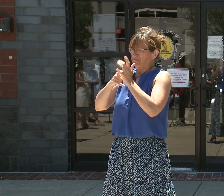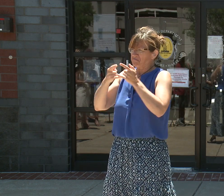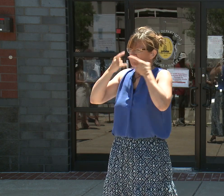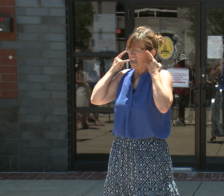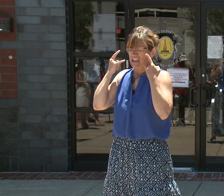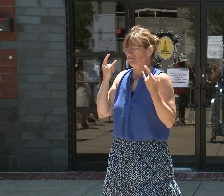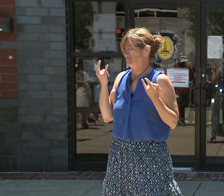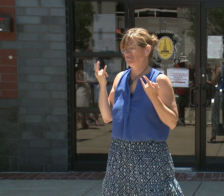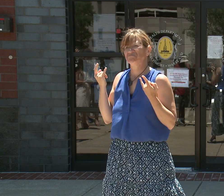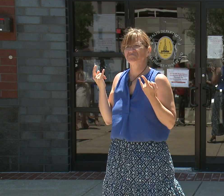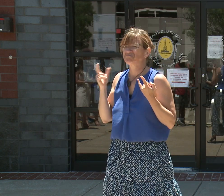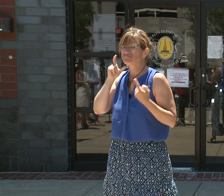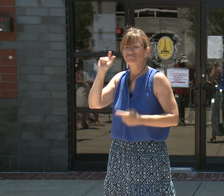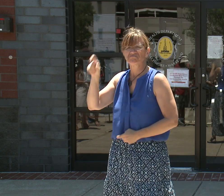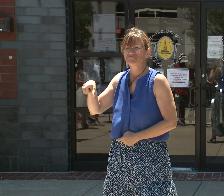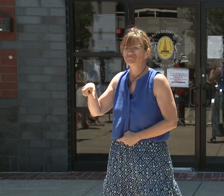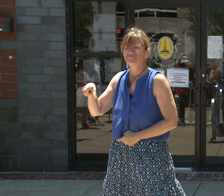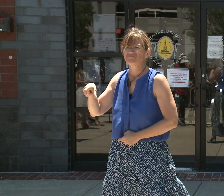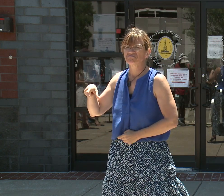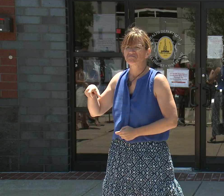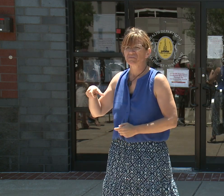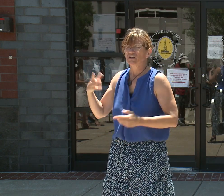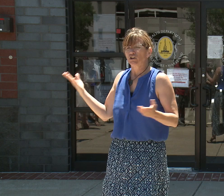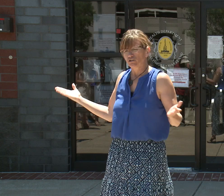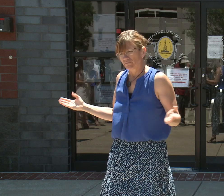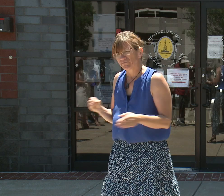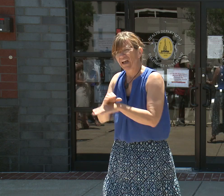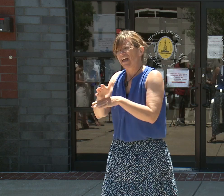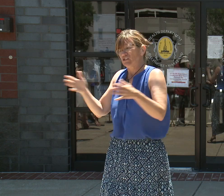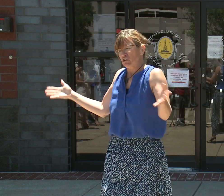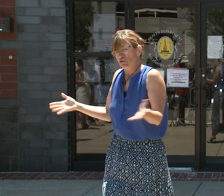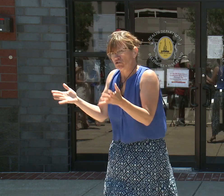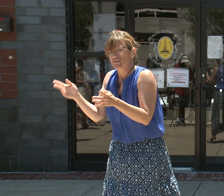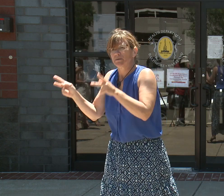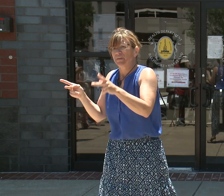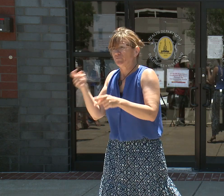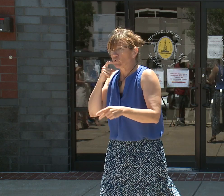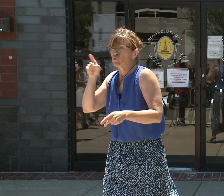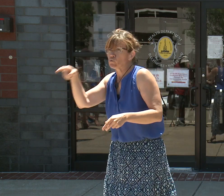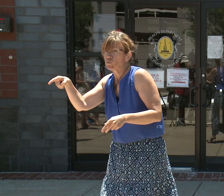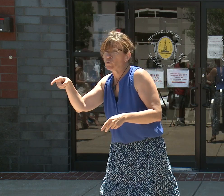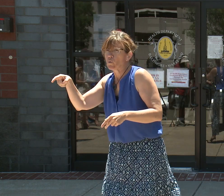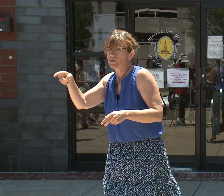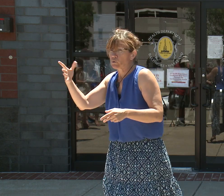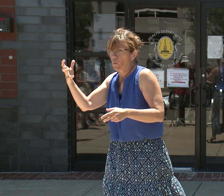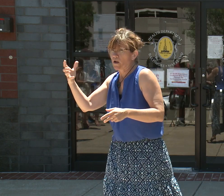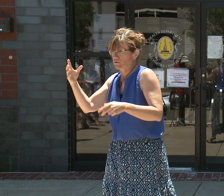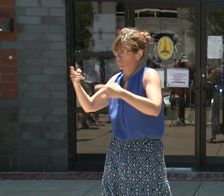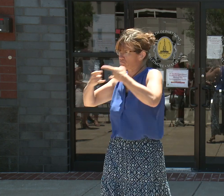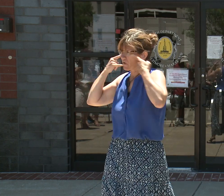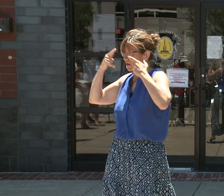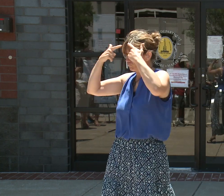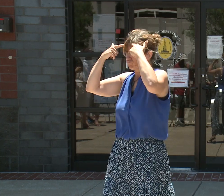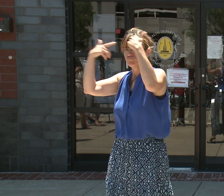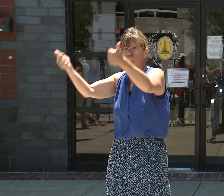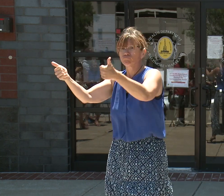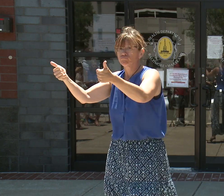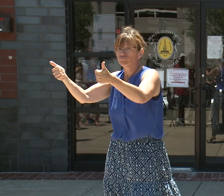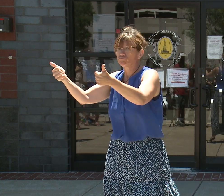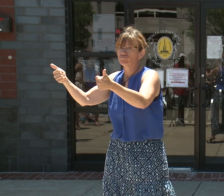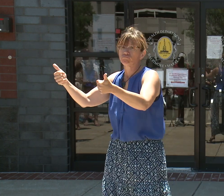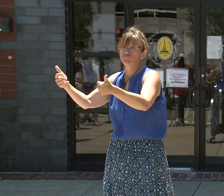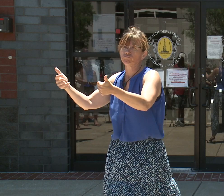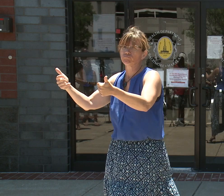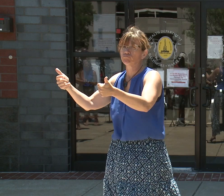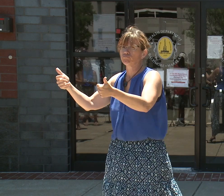private facilities if those places still want folks to, people wear masks, we want folks to respect that. And it's your personal